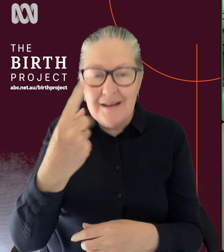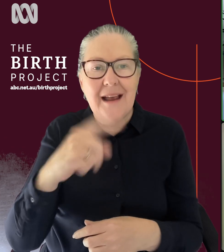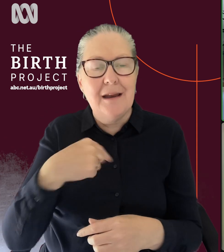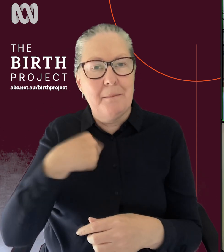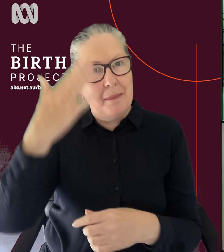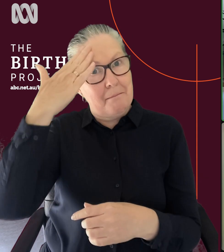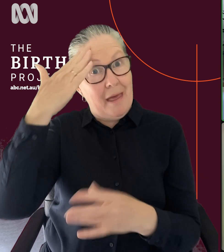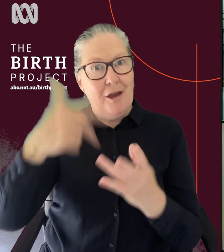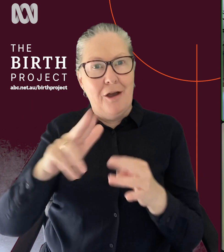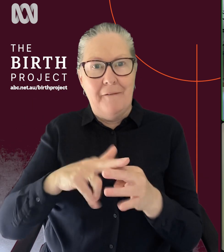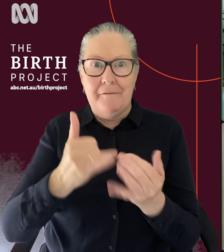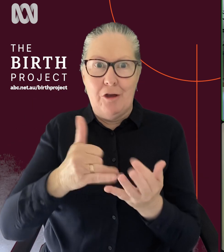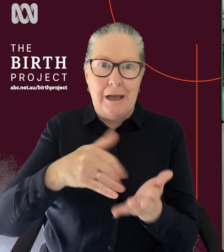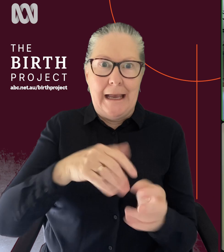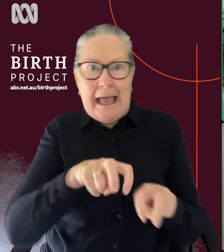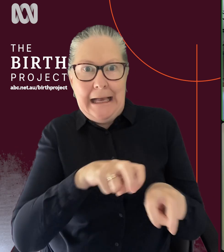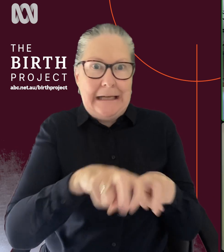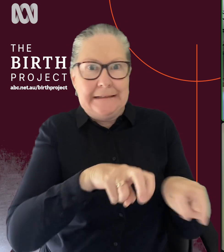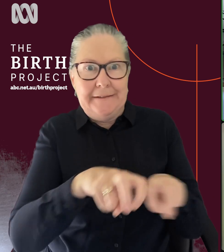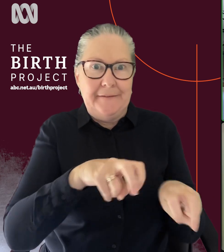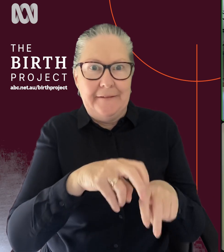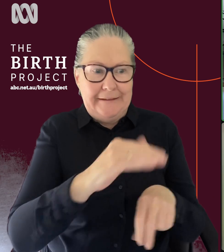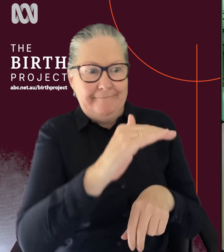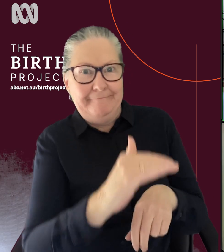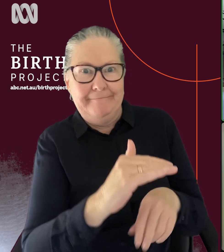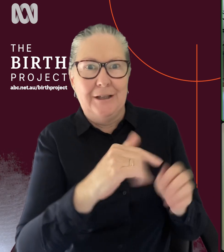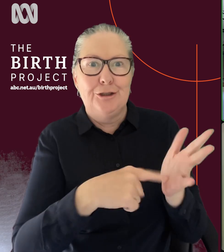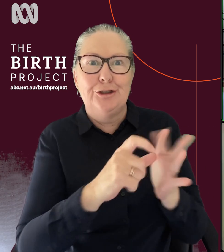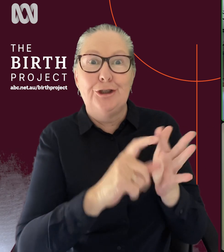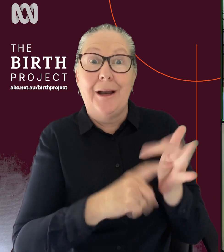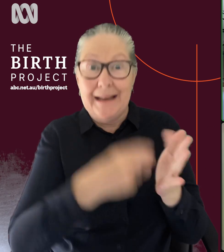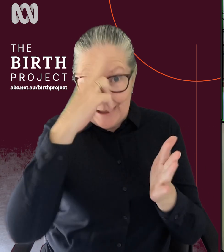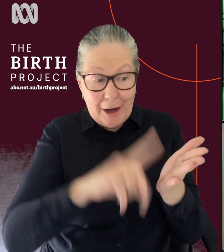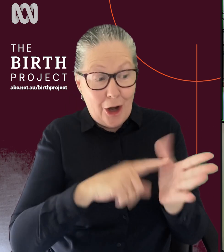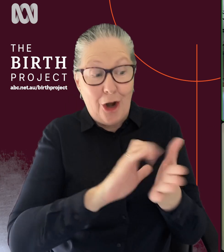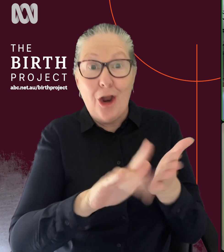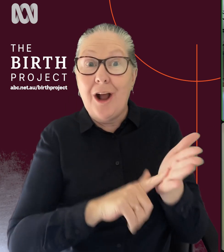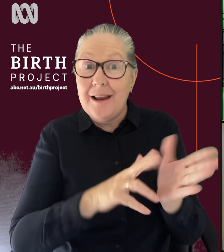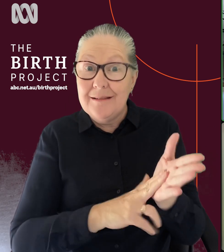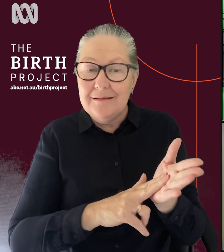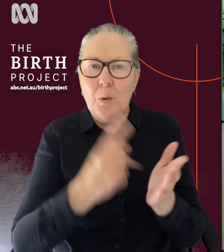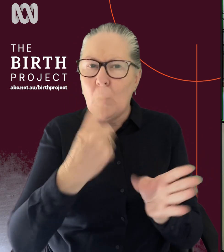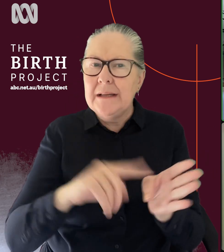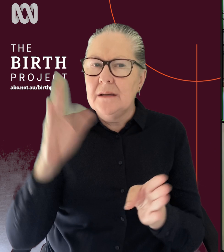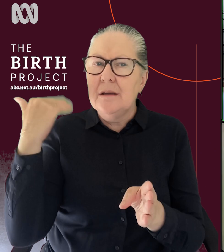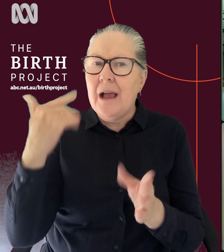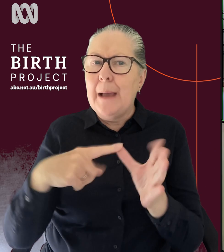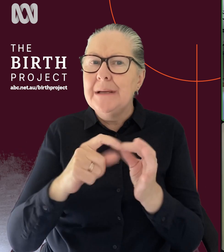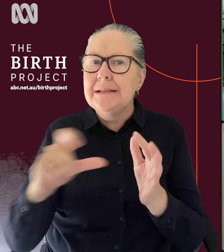also the mum of a very bouncy toddler named Lachlan. A year ago, the ABC started The Birth Project